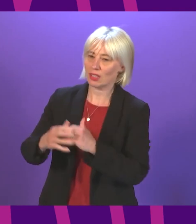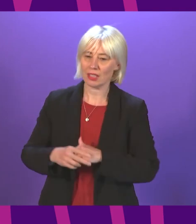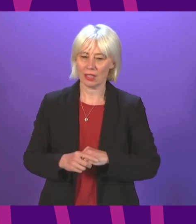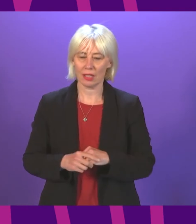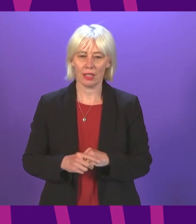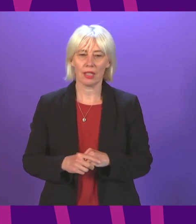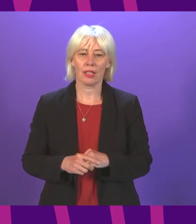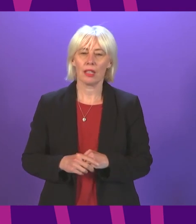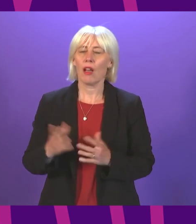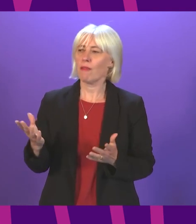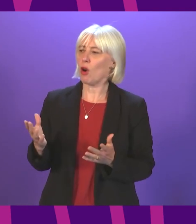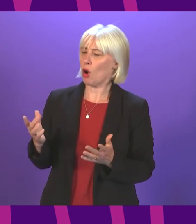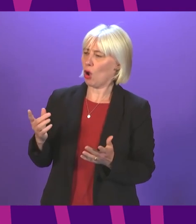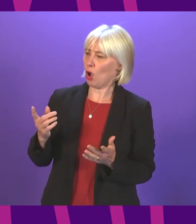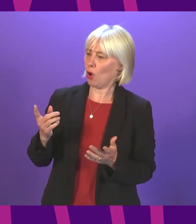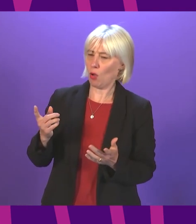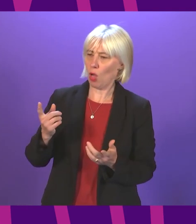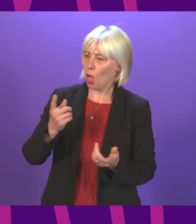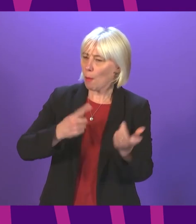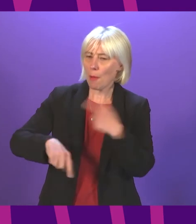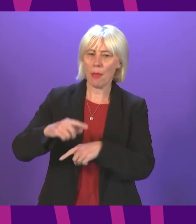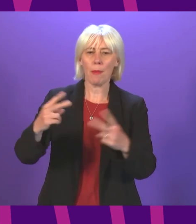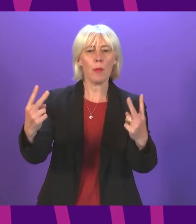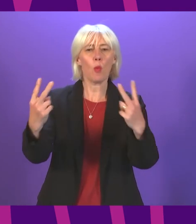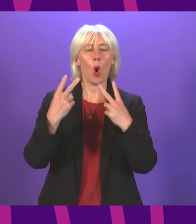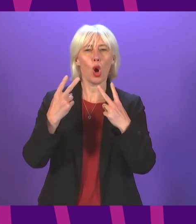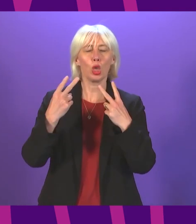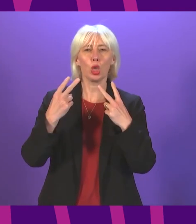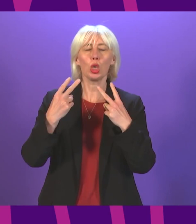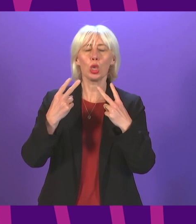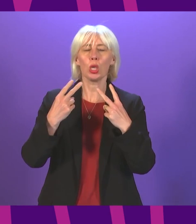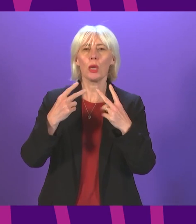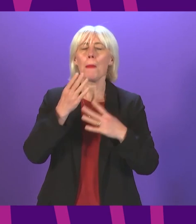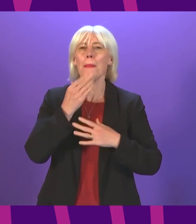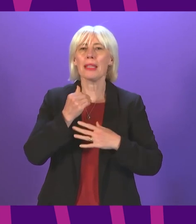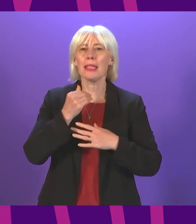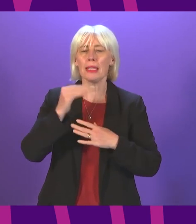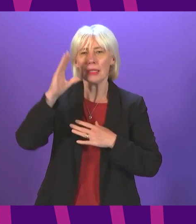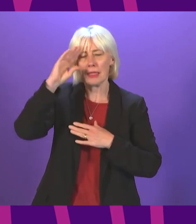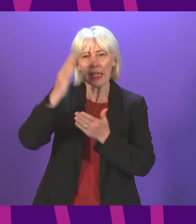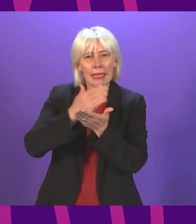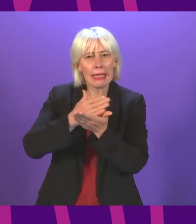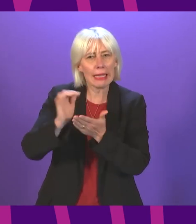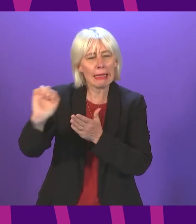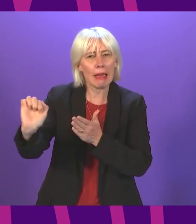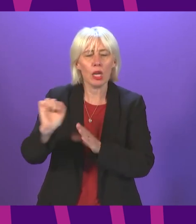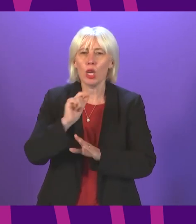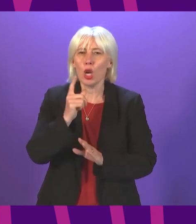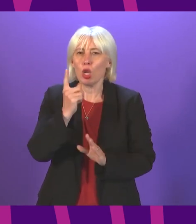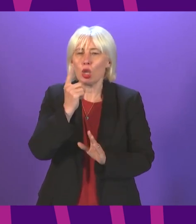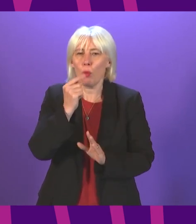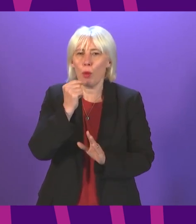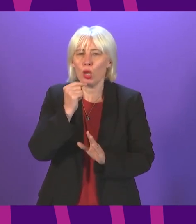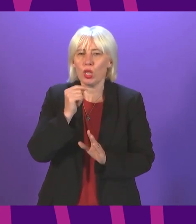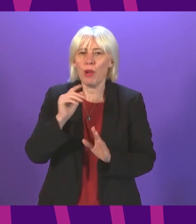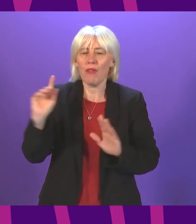For the benefit of those who are watching our proceedings, can I ask you please to make clear that it's not possible for